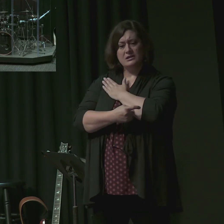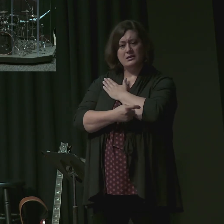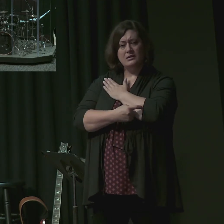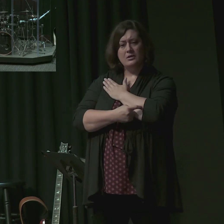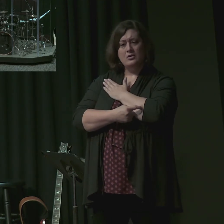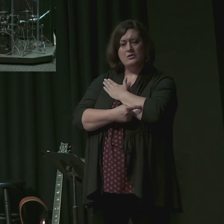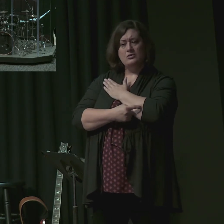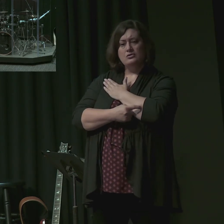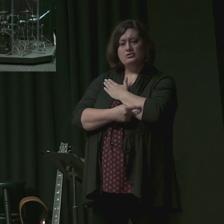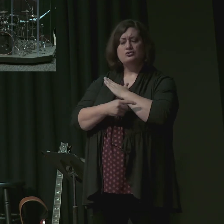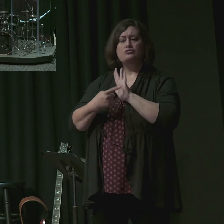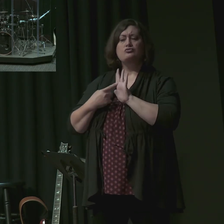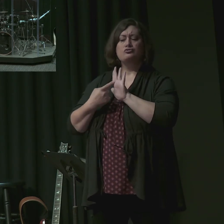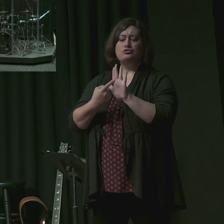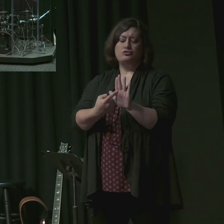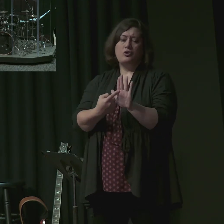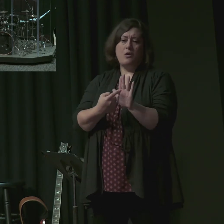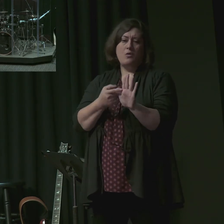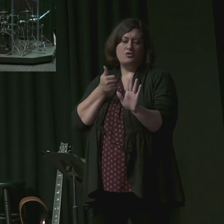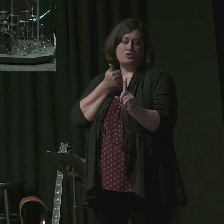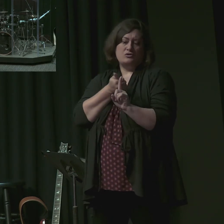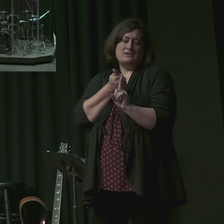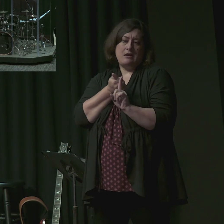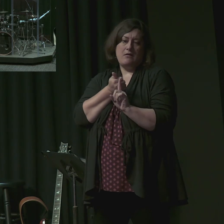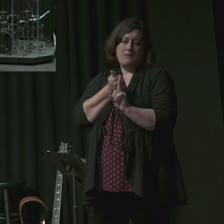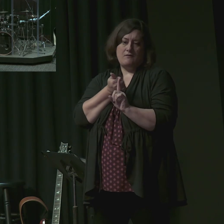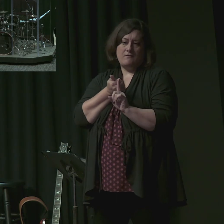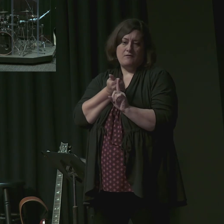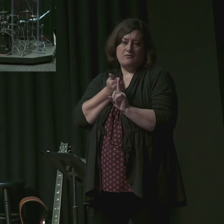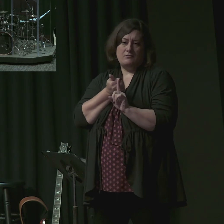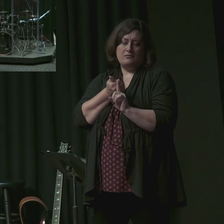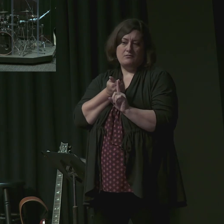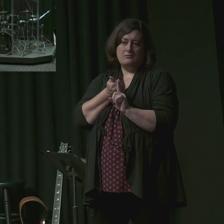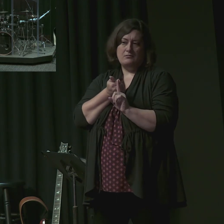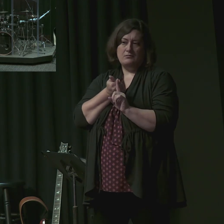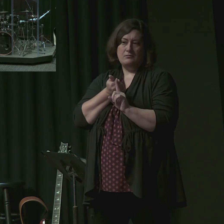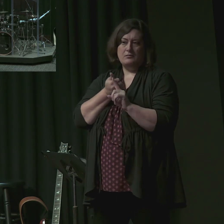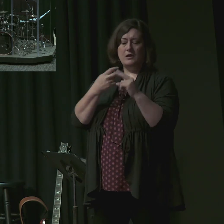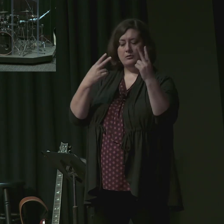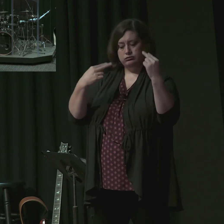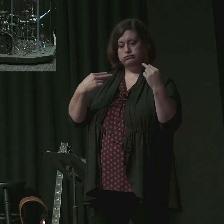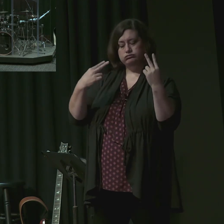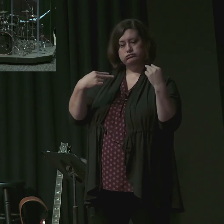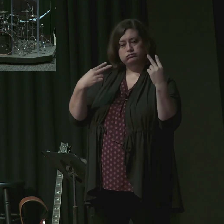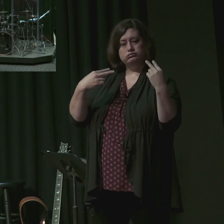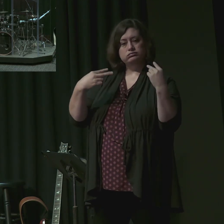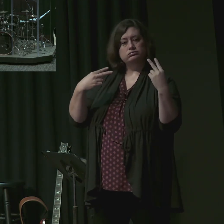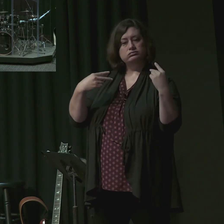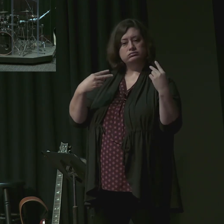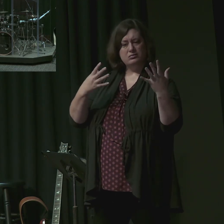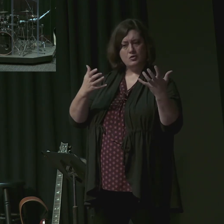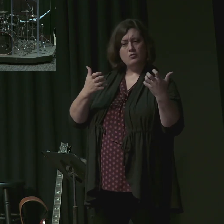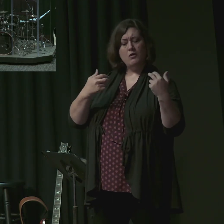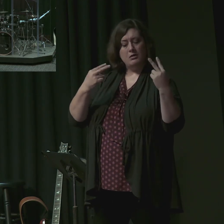becomes an excuse for and an exercise in self-glorification. May God preserve us.